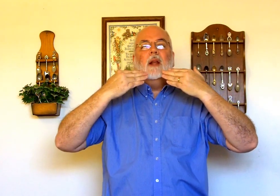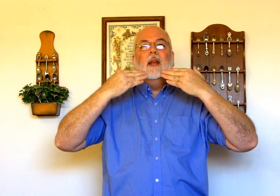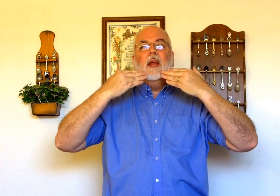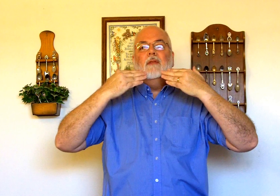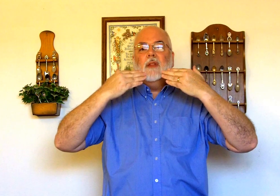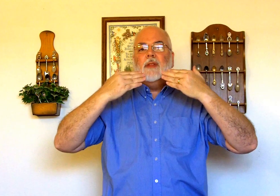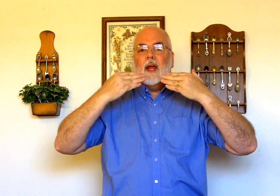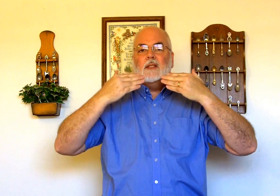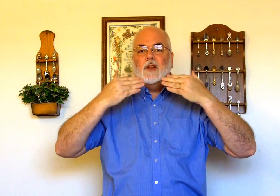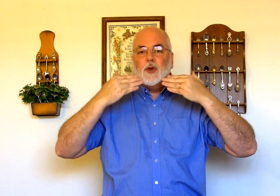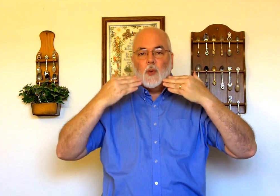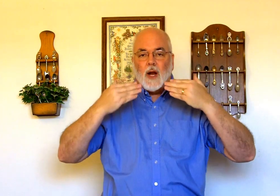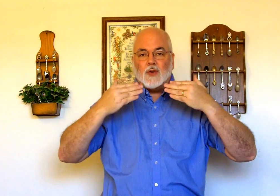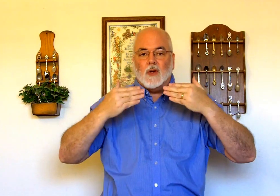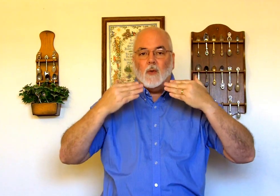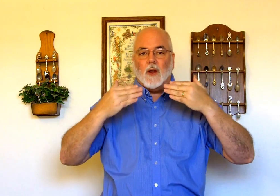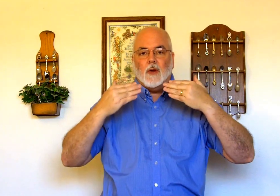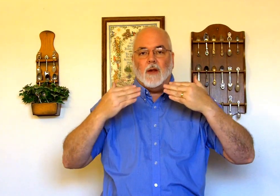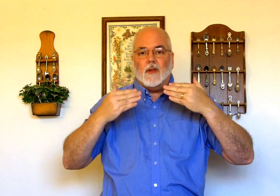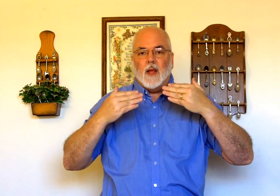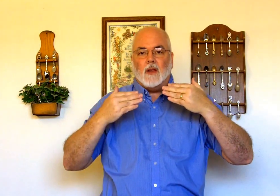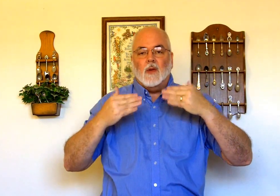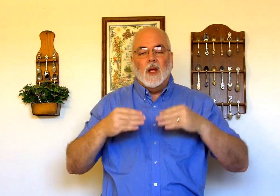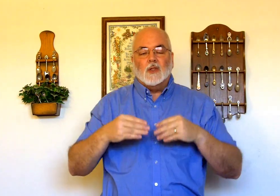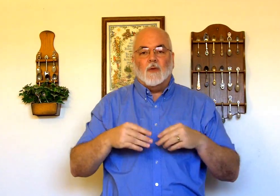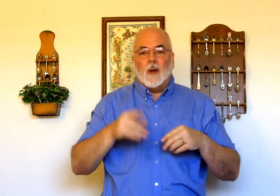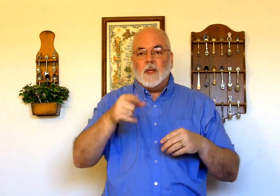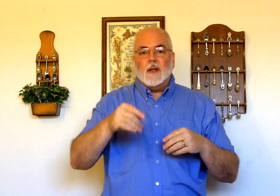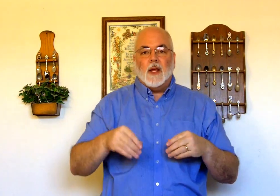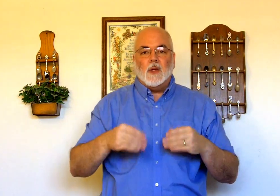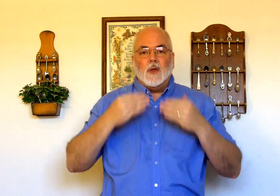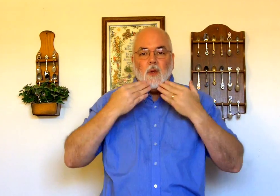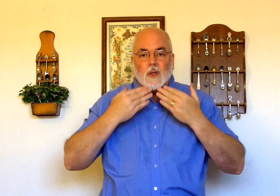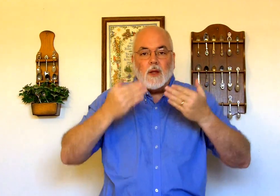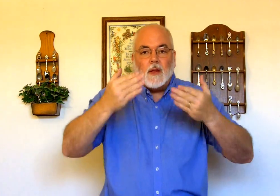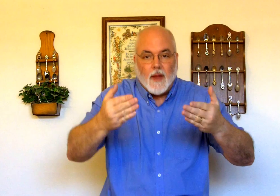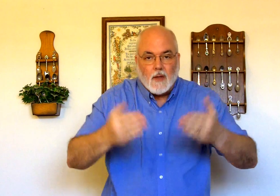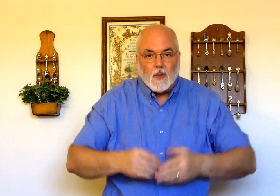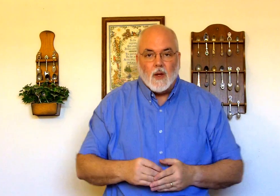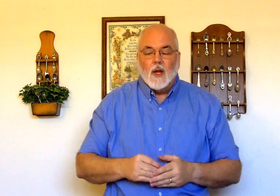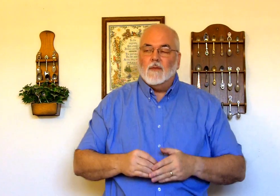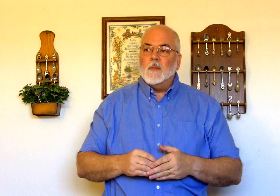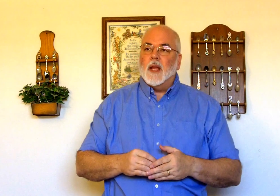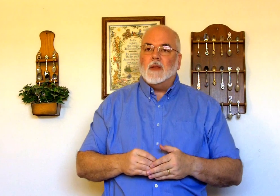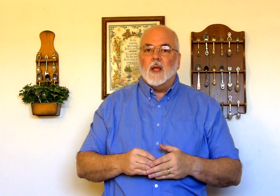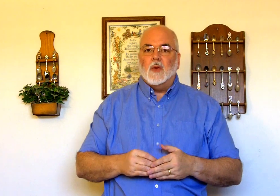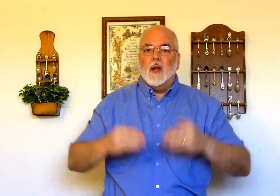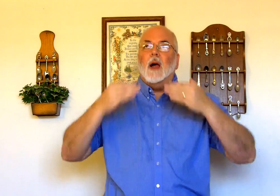give the thanks in the direction of whether you're giving thank you. So if I'm saying thank you to you it's thank you. If I'm saying thank you to God